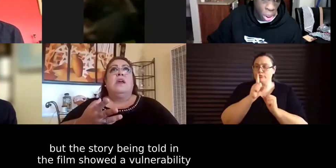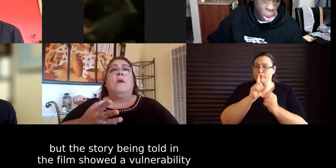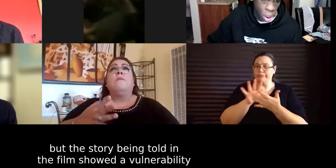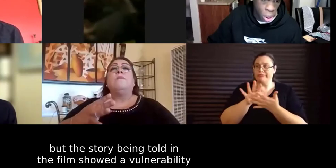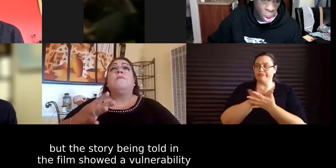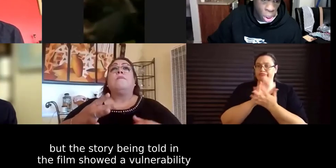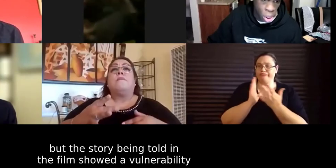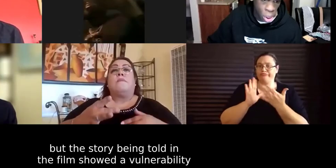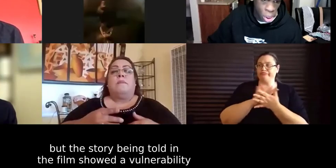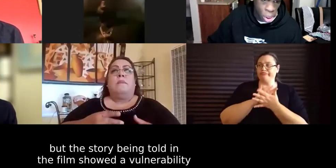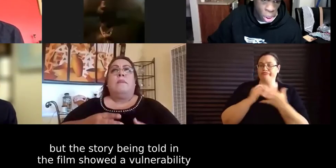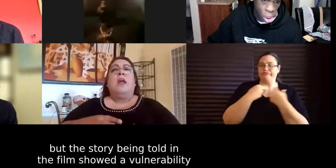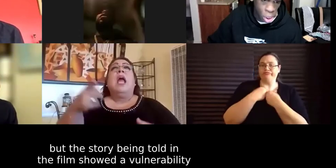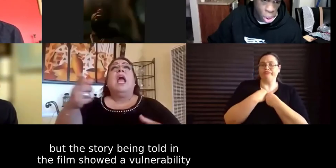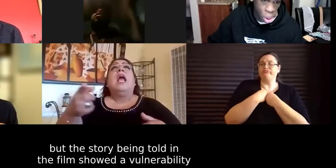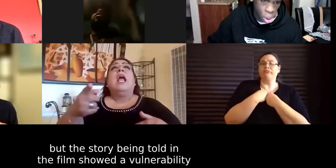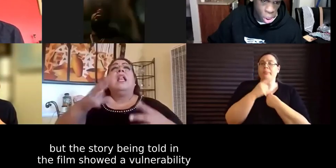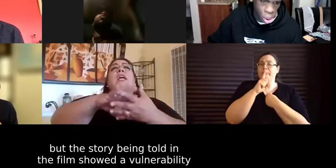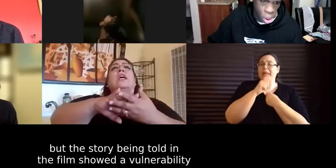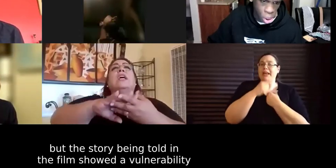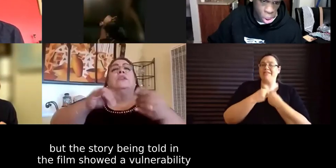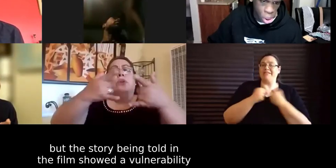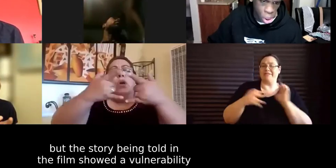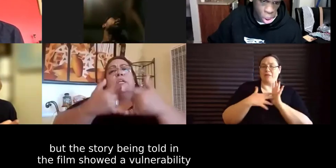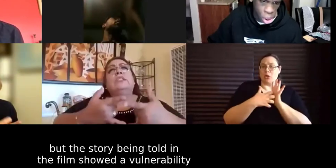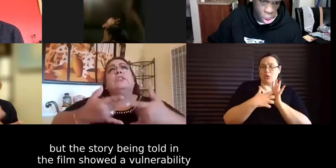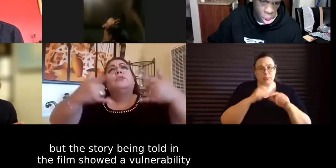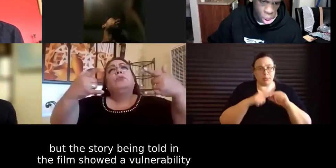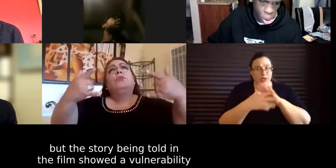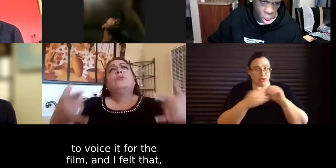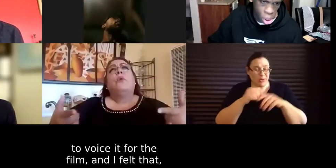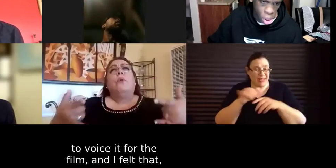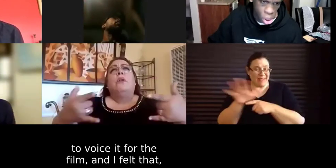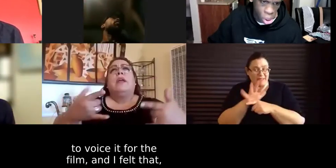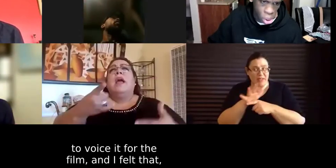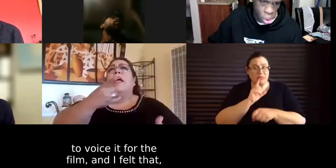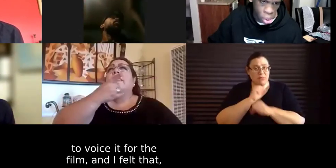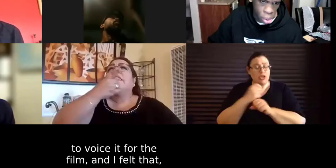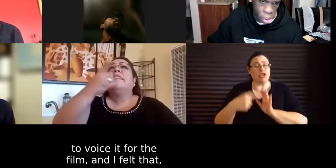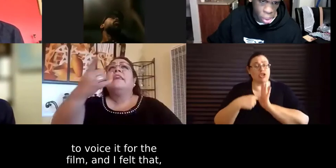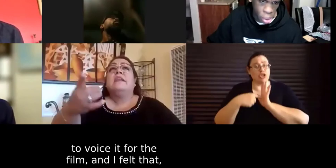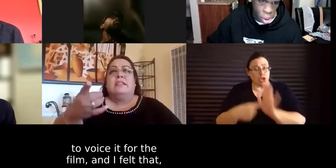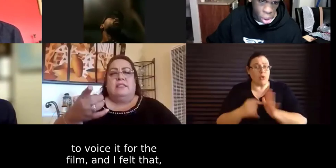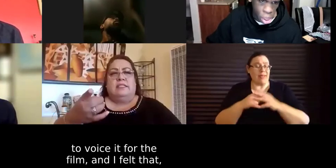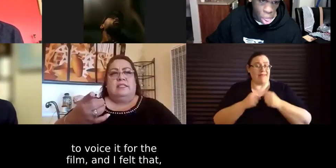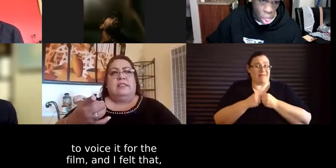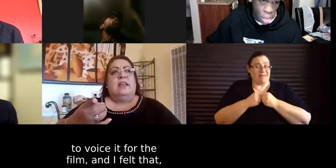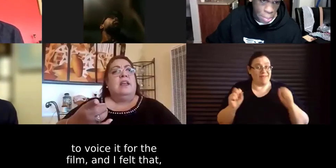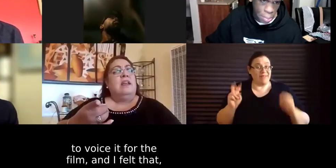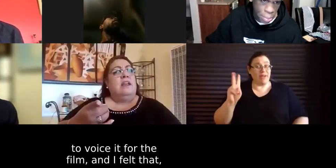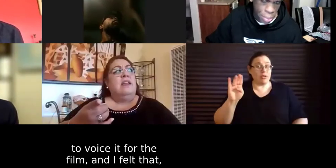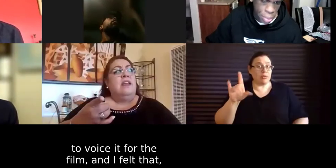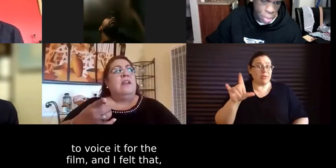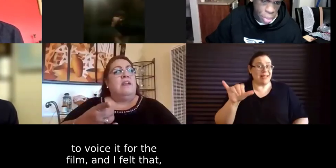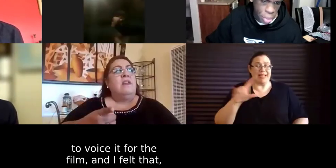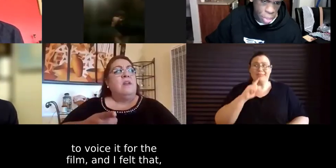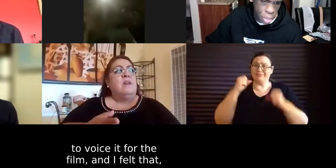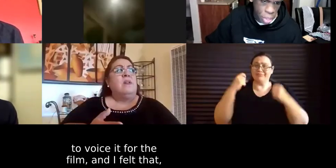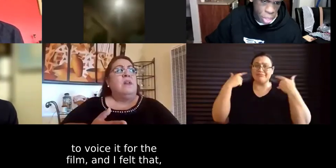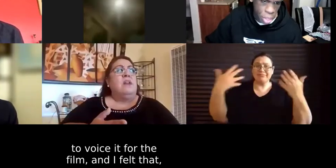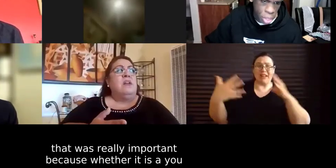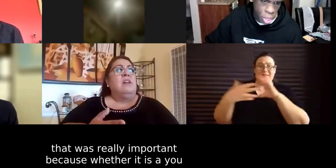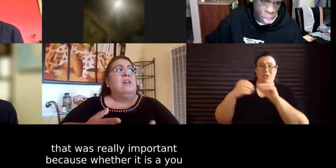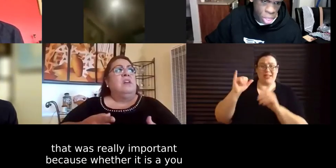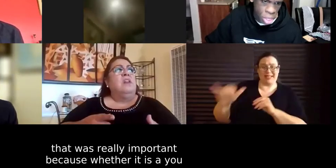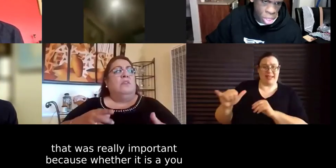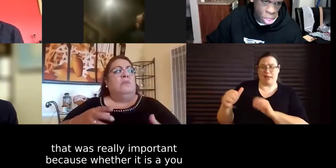story being told in the film showed a vulnerability to voice it for the film and and i felt